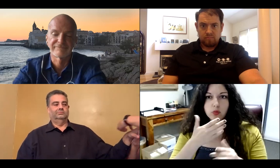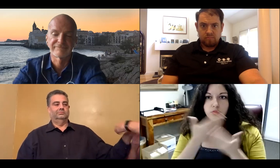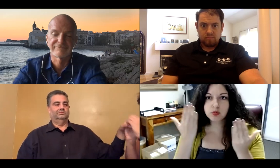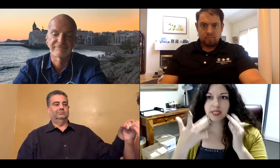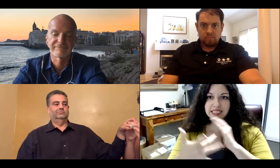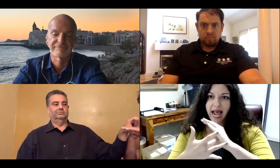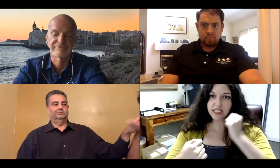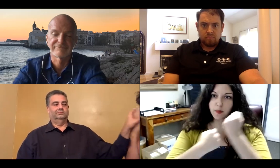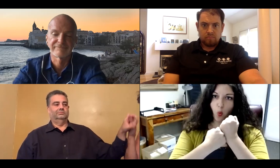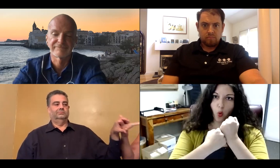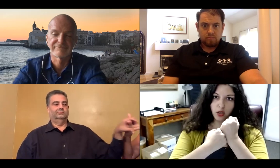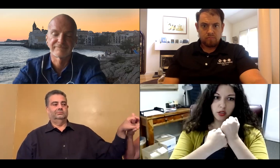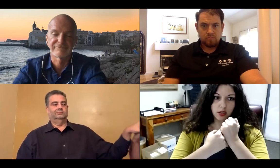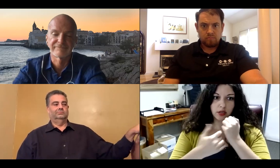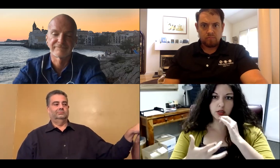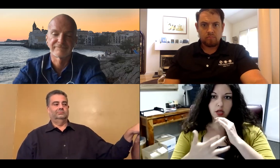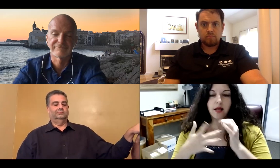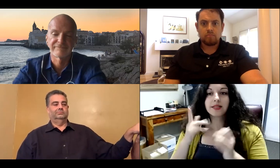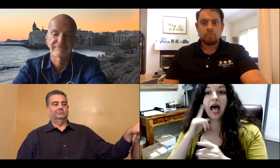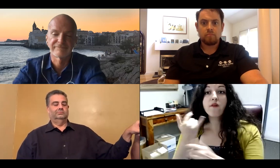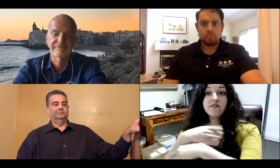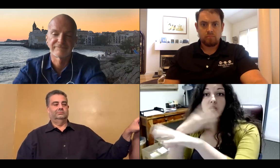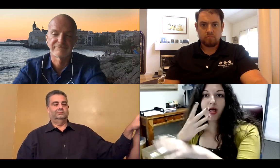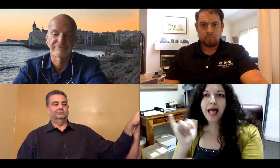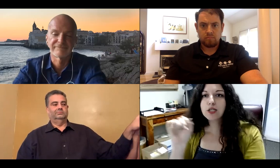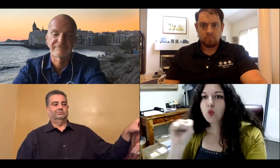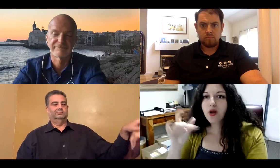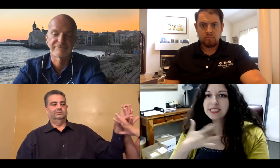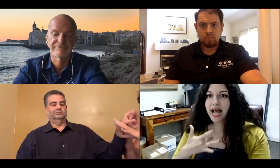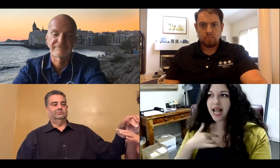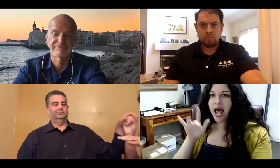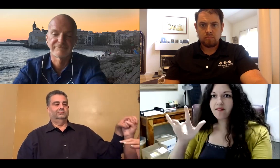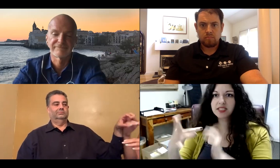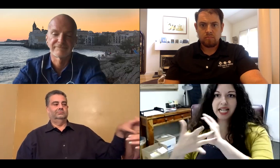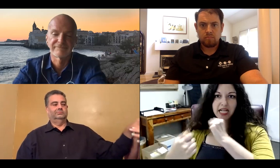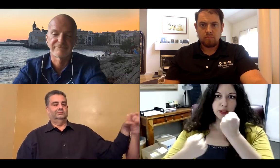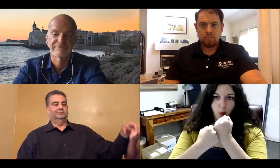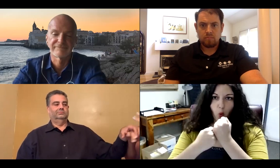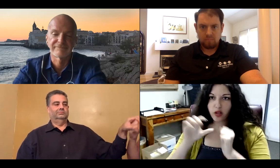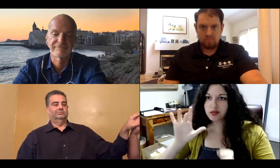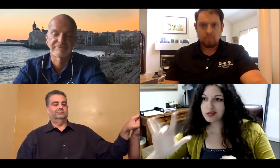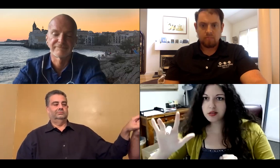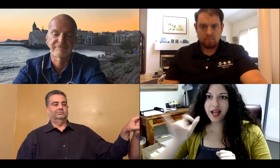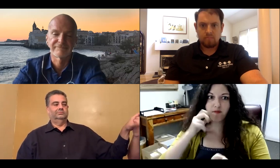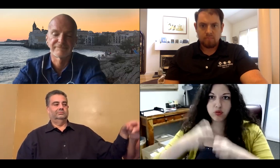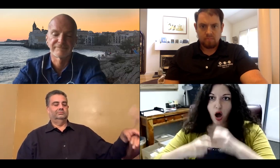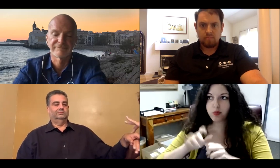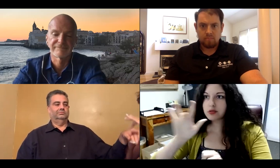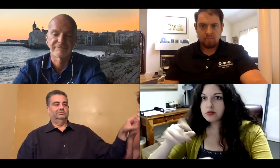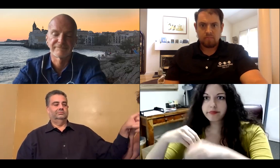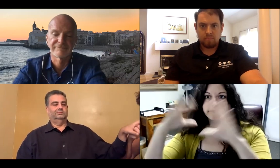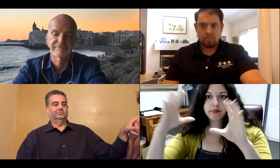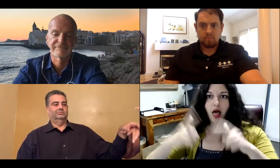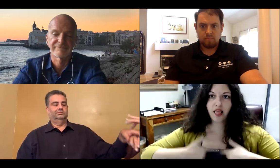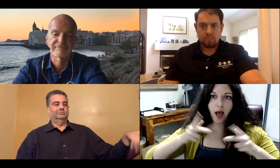I didn't see tech support as one of your six icons. On Sorenson's equipment,